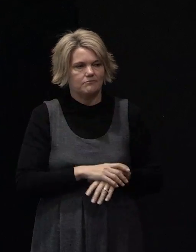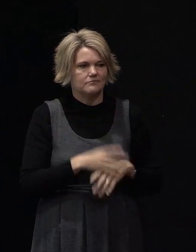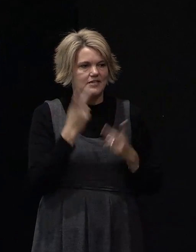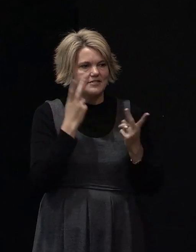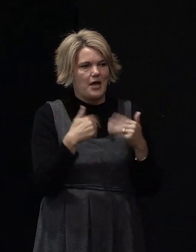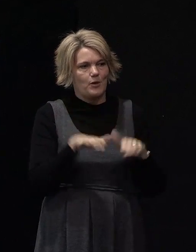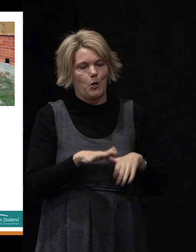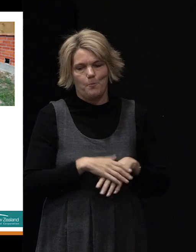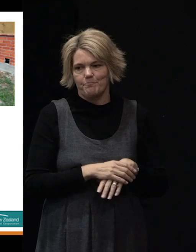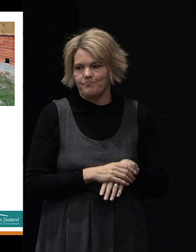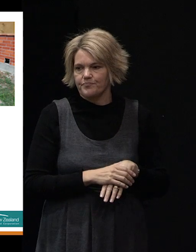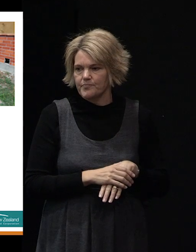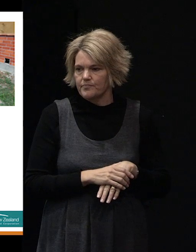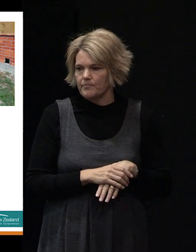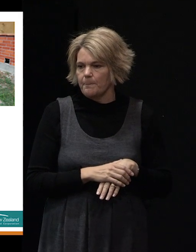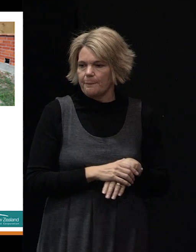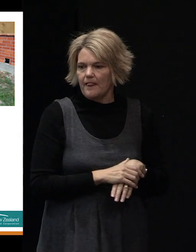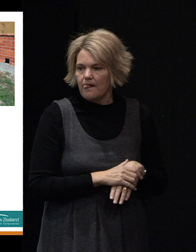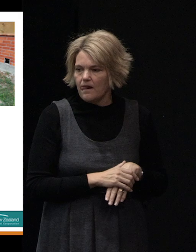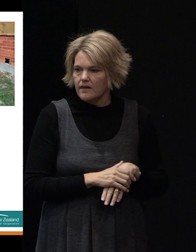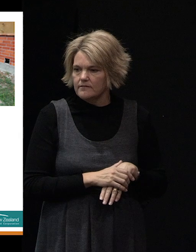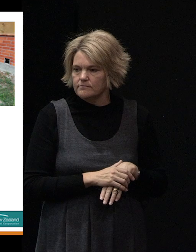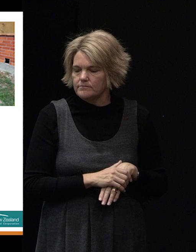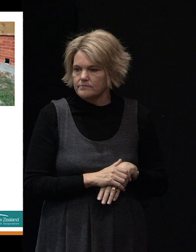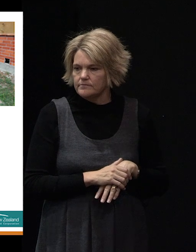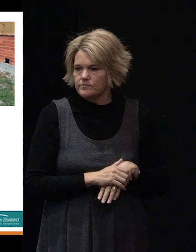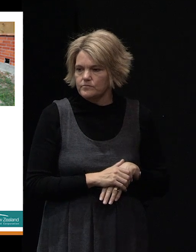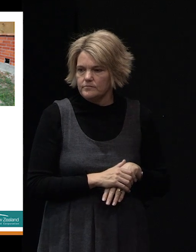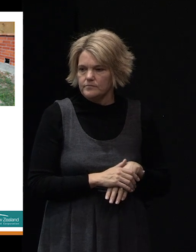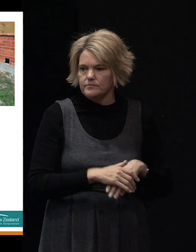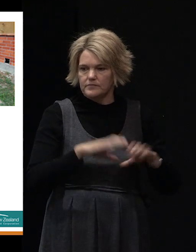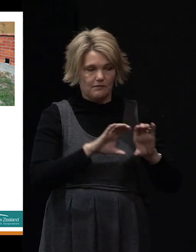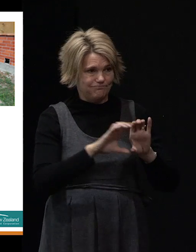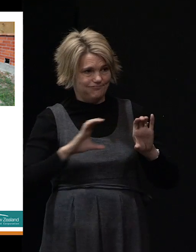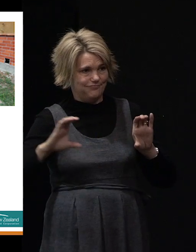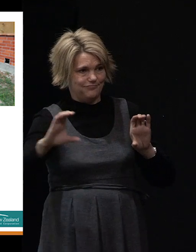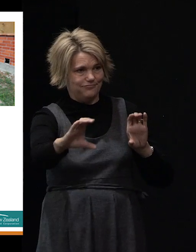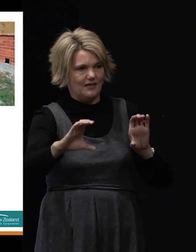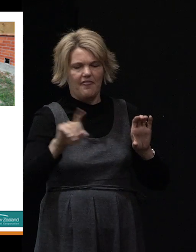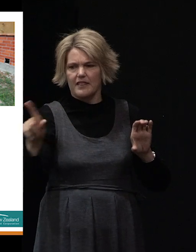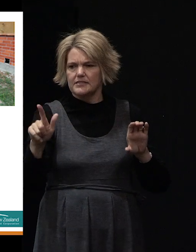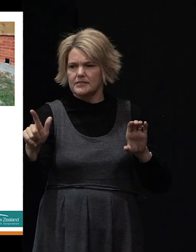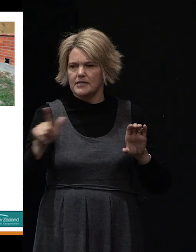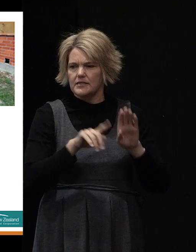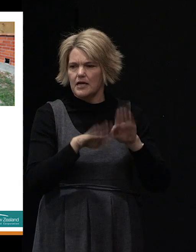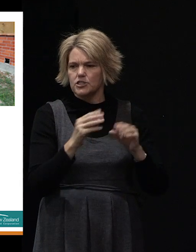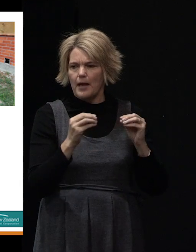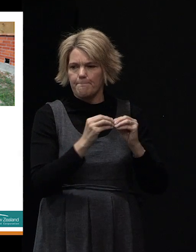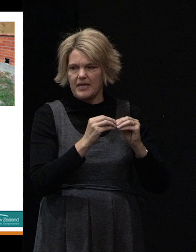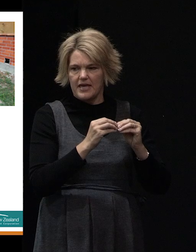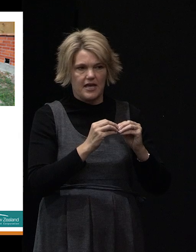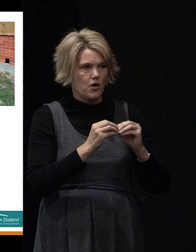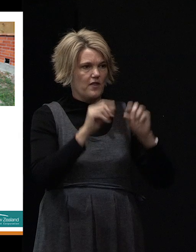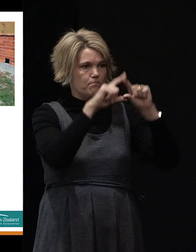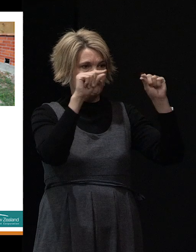And speaking of cracks another view of some cracking in a ring beam a type B foundation with a concrete ring beam around the